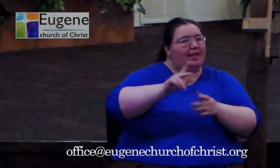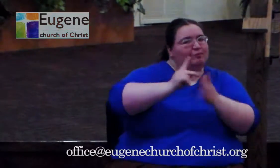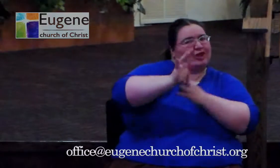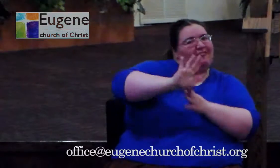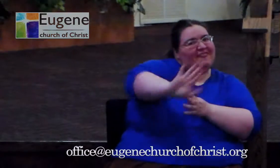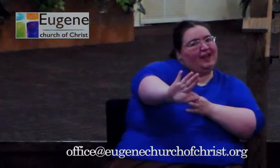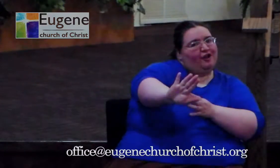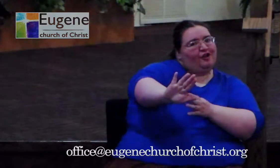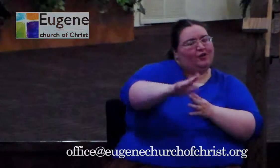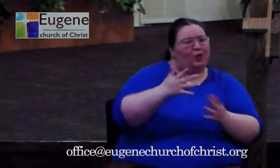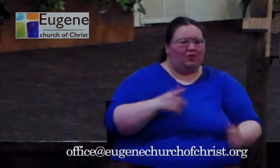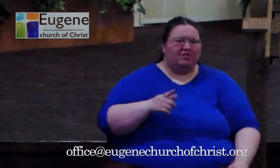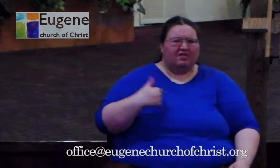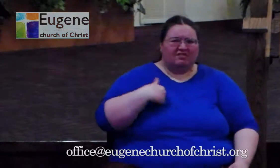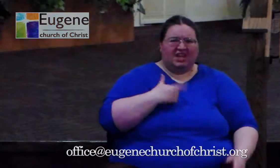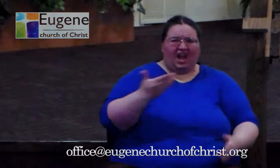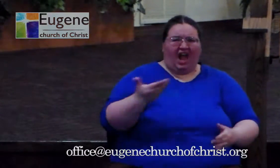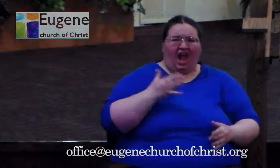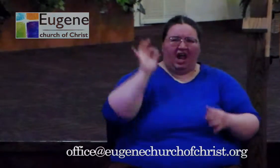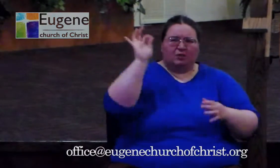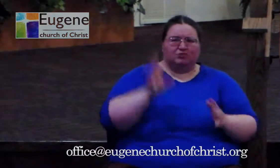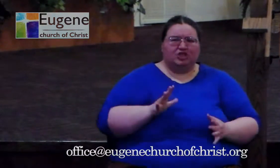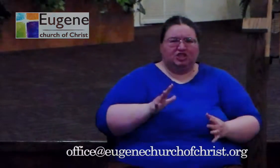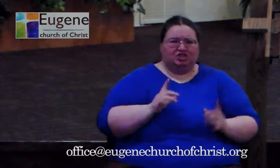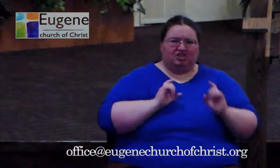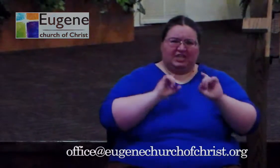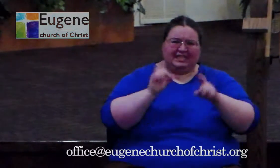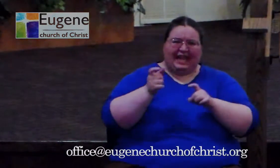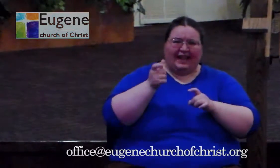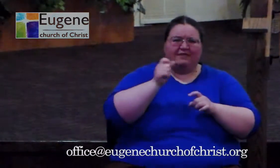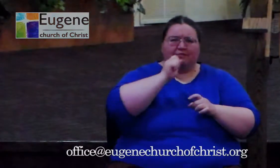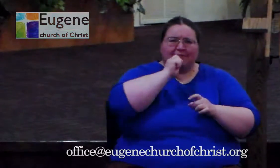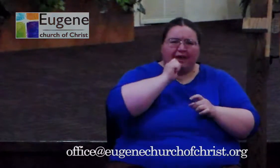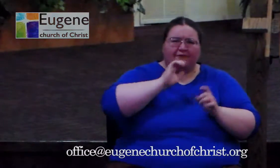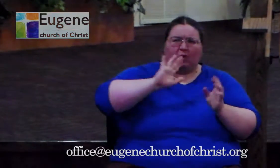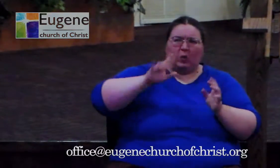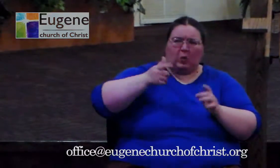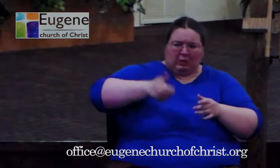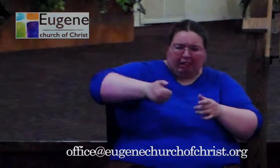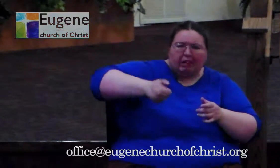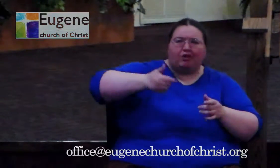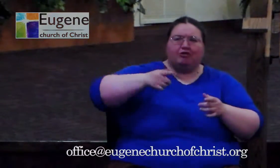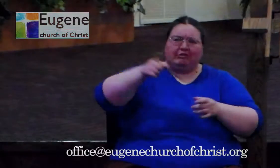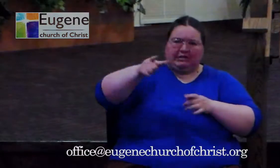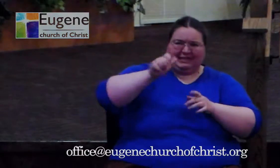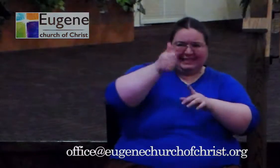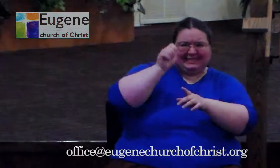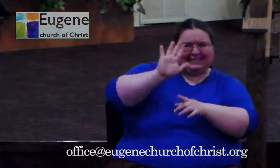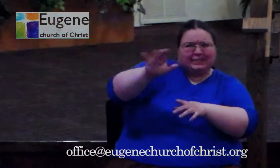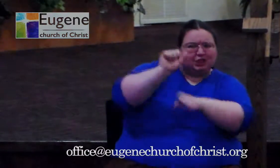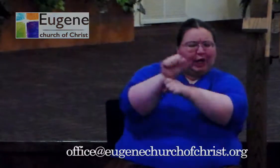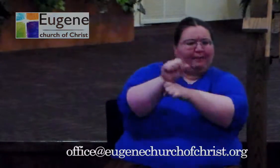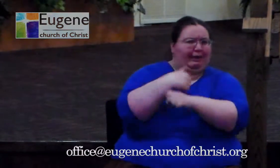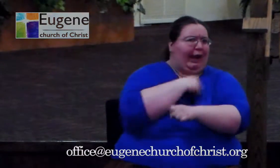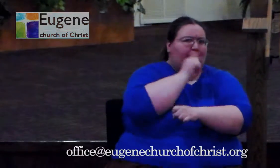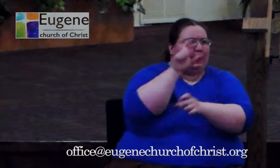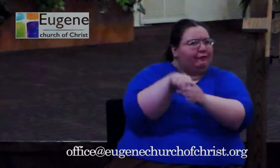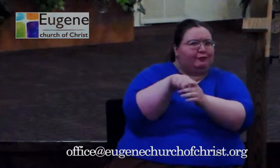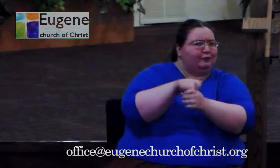a microphone and a thing that sometimes works to advance the slides. He does that. And what Jesus is starting to teach these folks is,